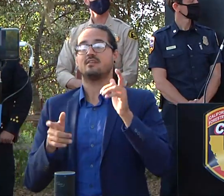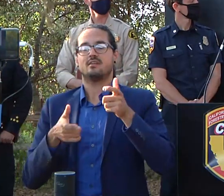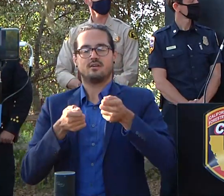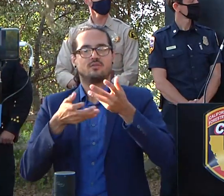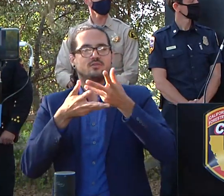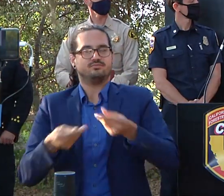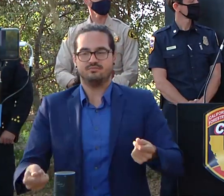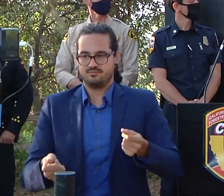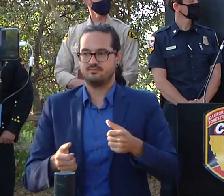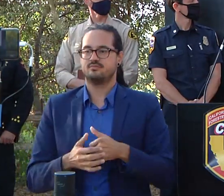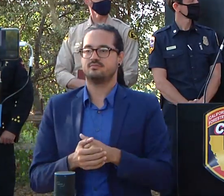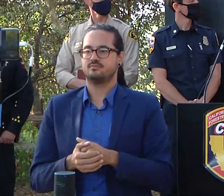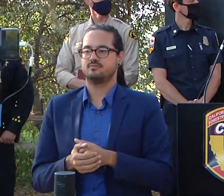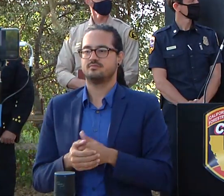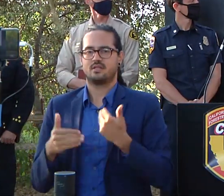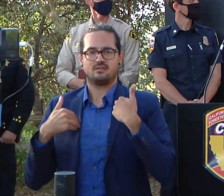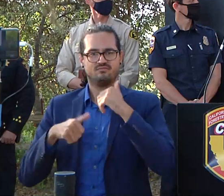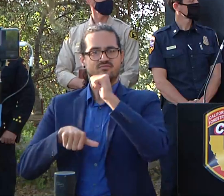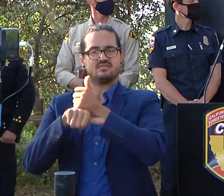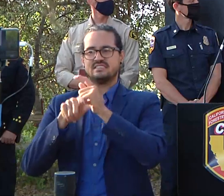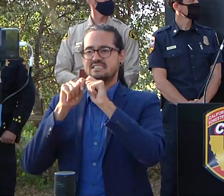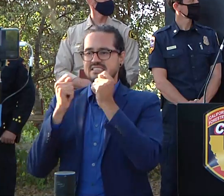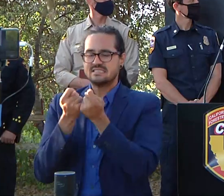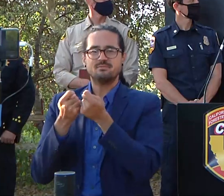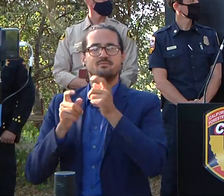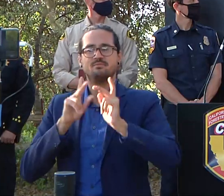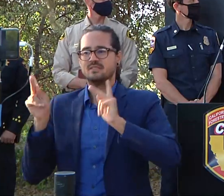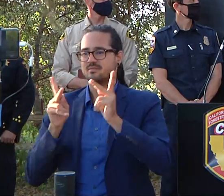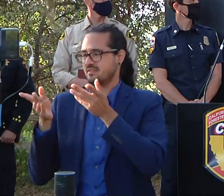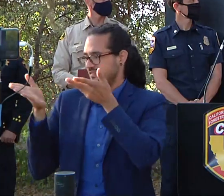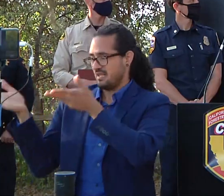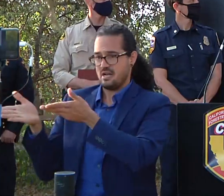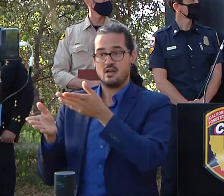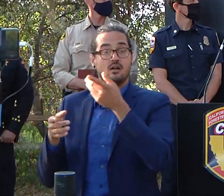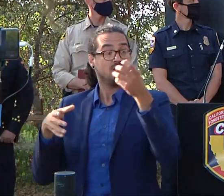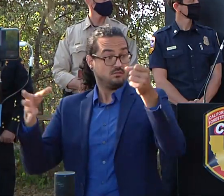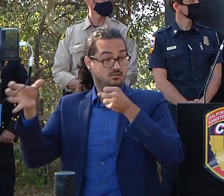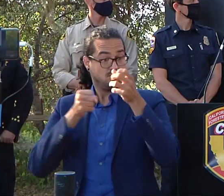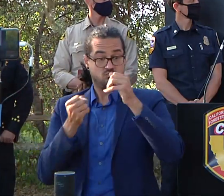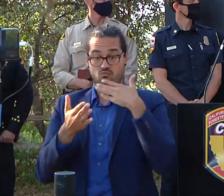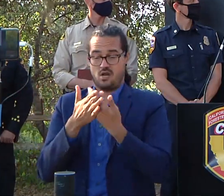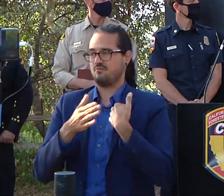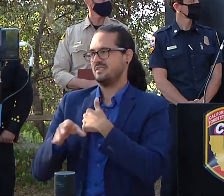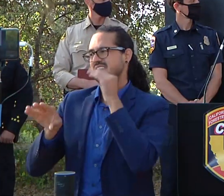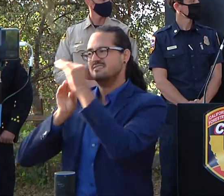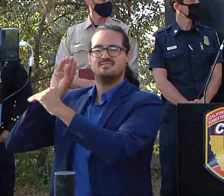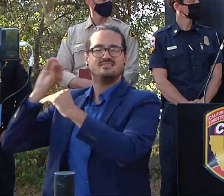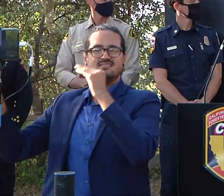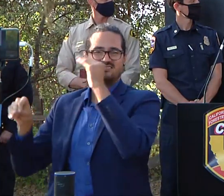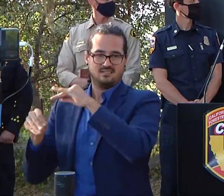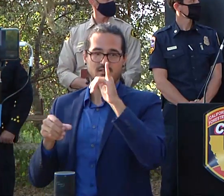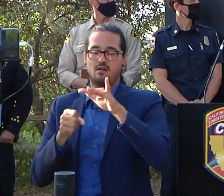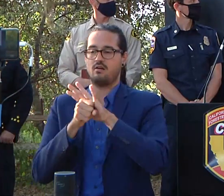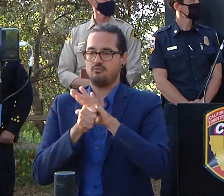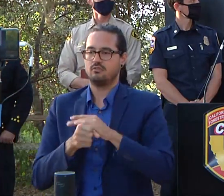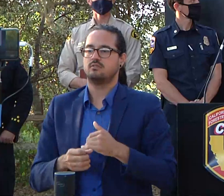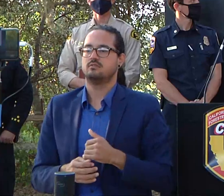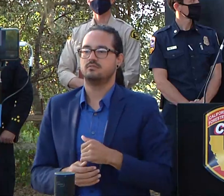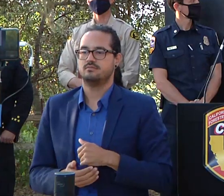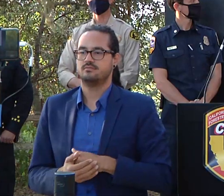resources in there and we were able to put additional resources in there today to help with that effort so that's really going well